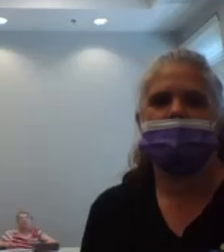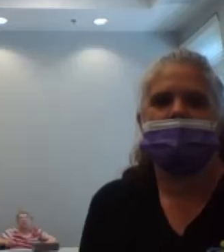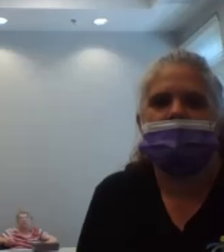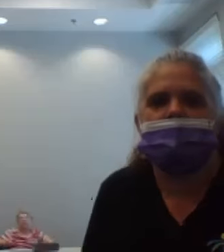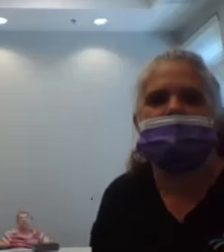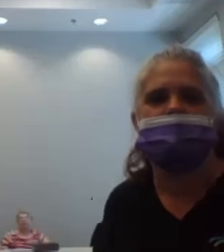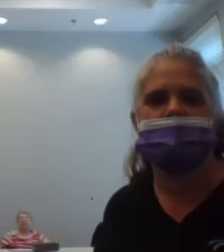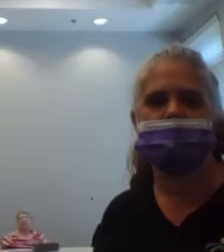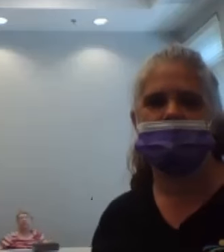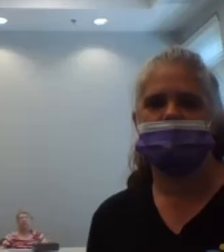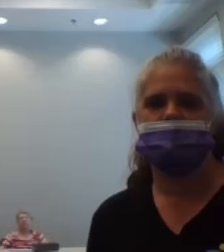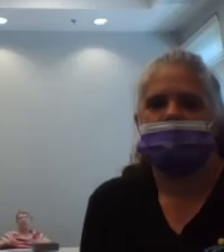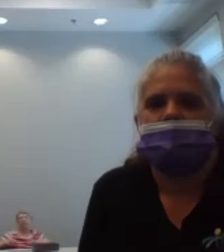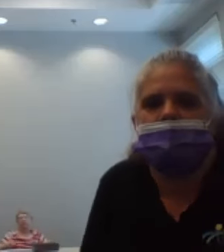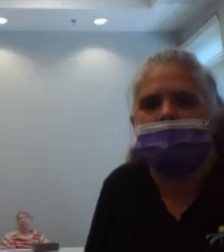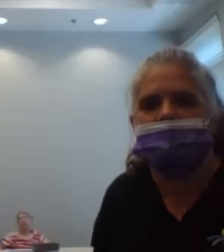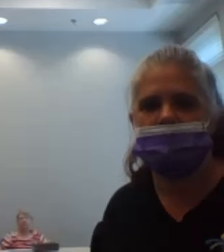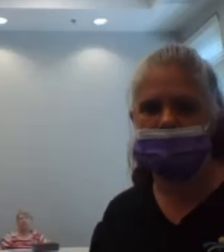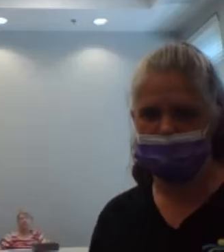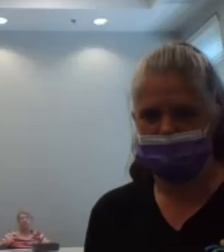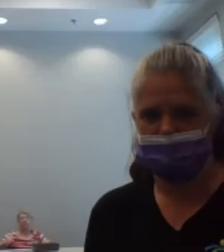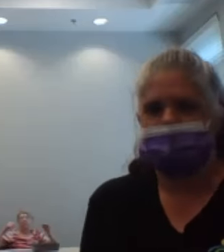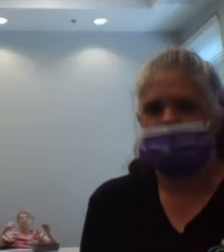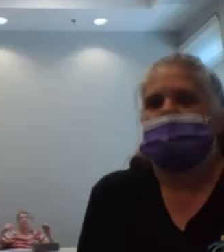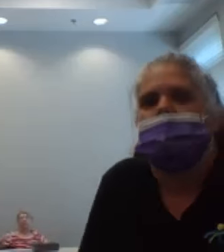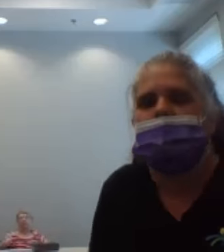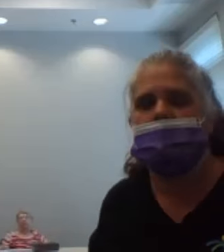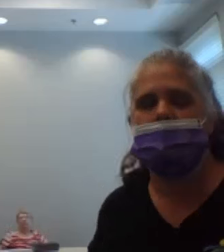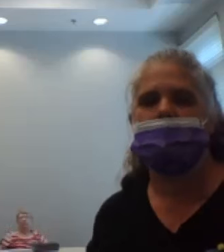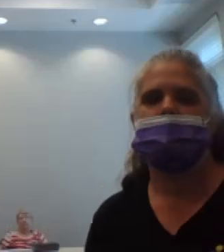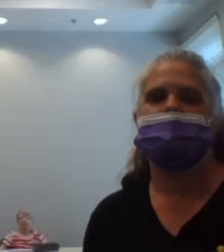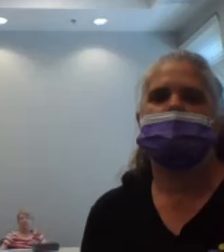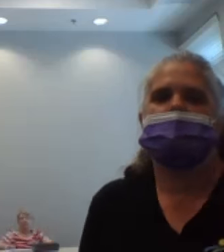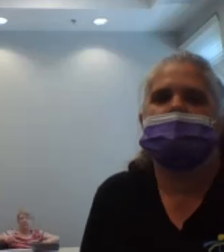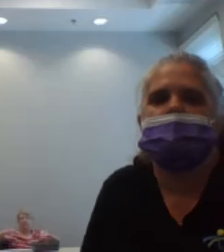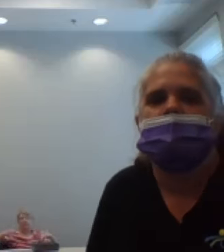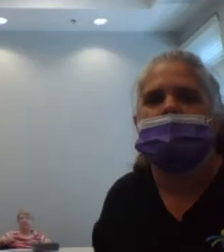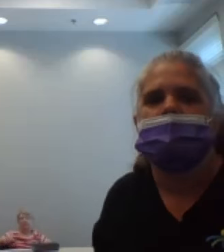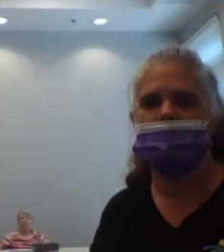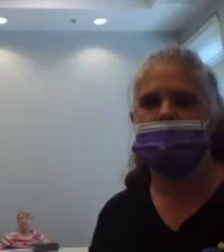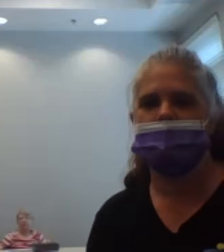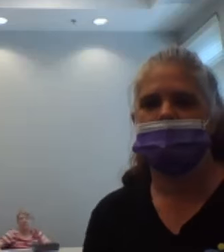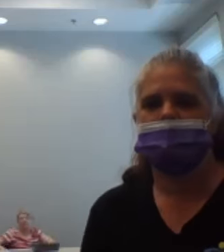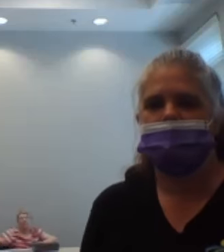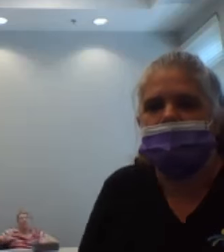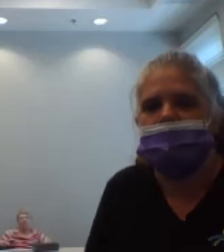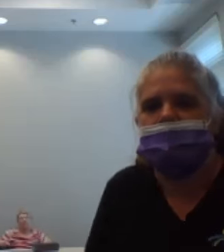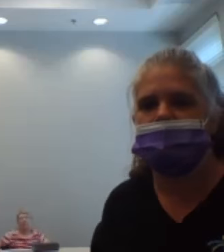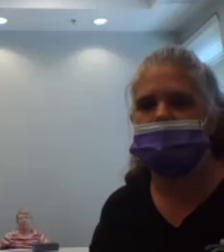6, 7, 8, 9, 10,